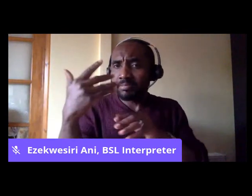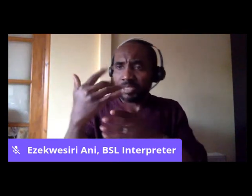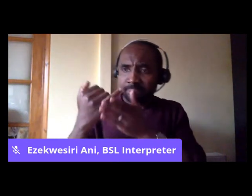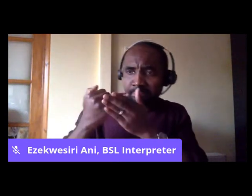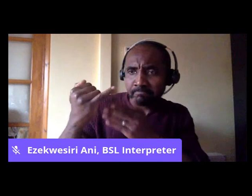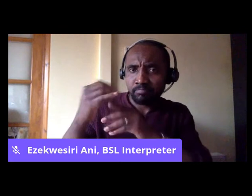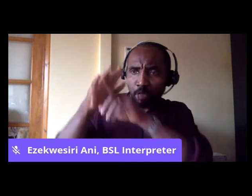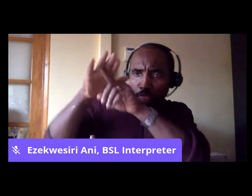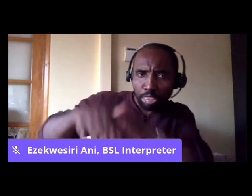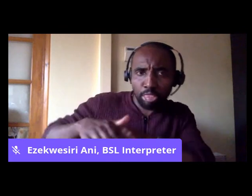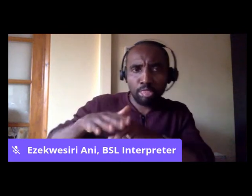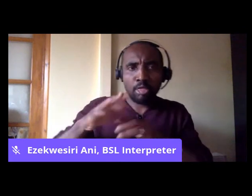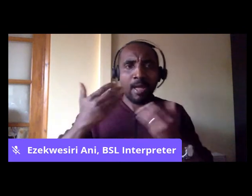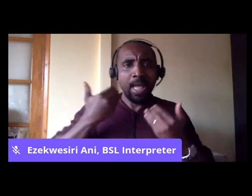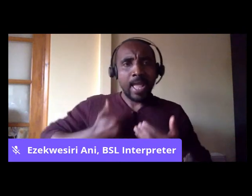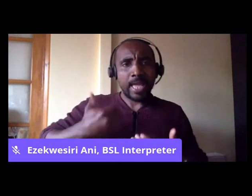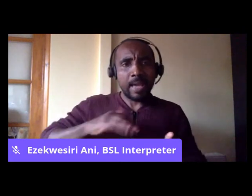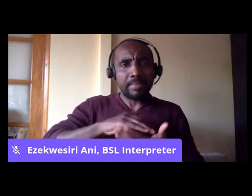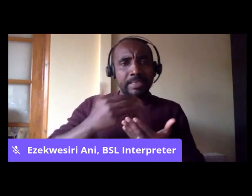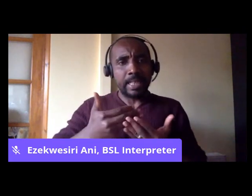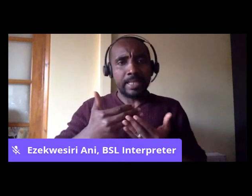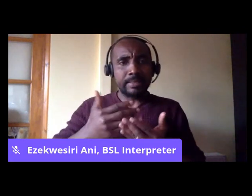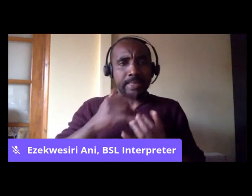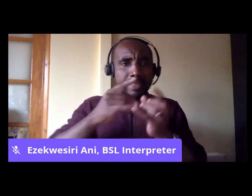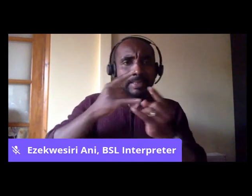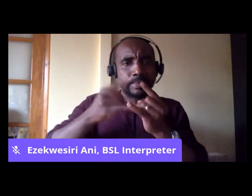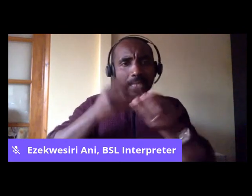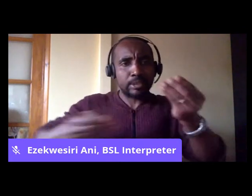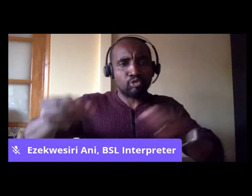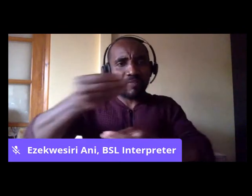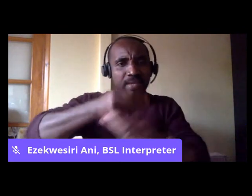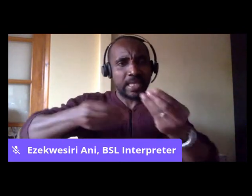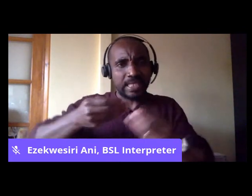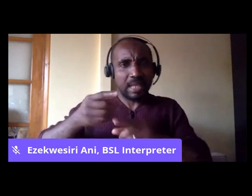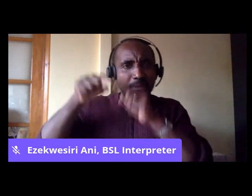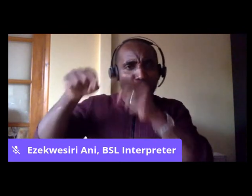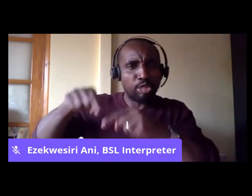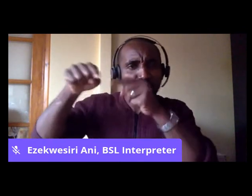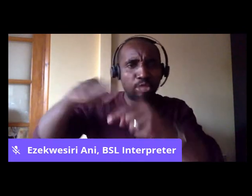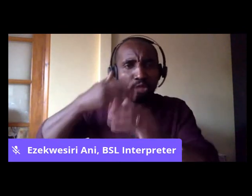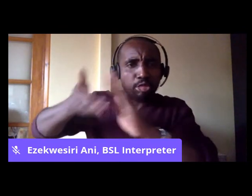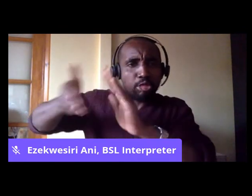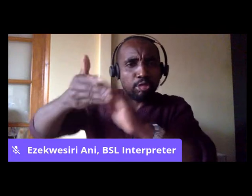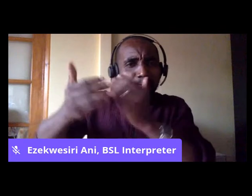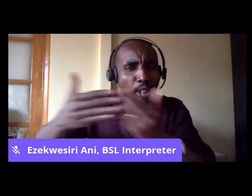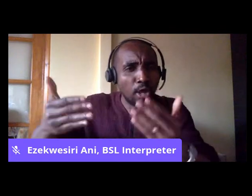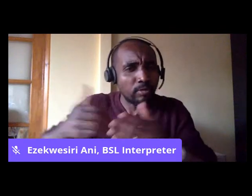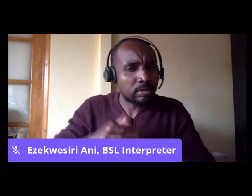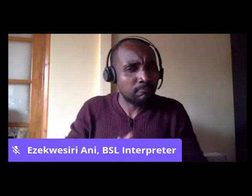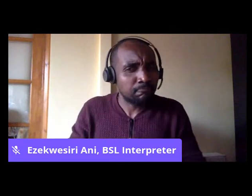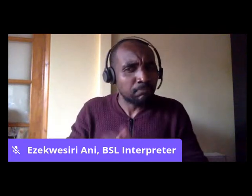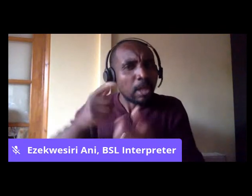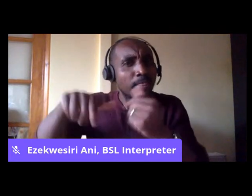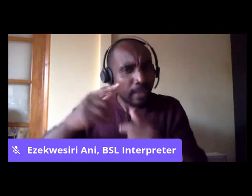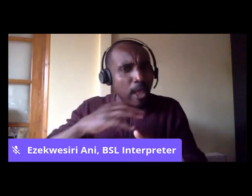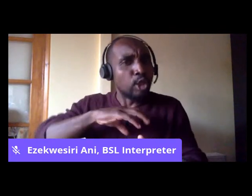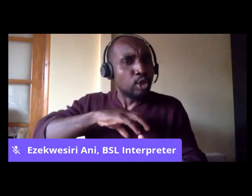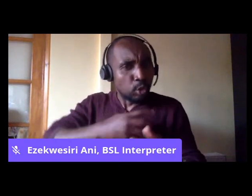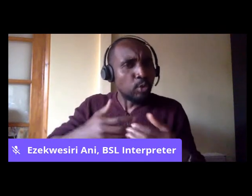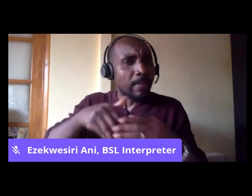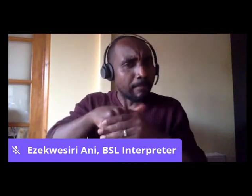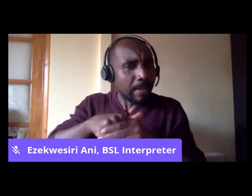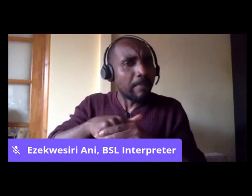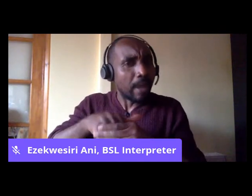sweatshop, capitalist exploitation, sex trafficking, you name it. And, but many of them were union members and, and